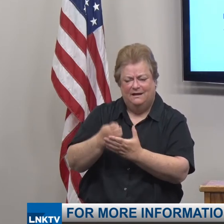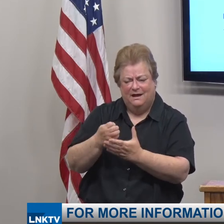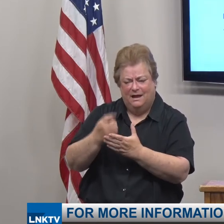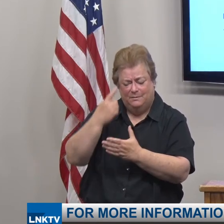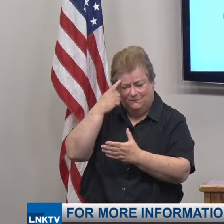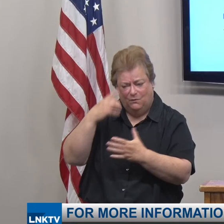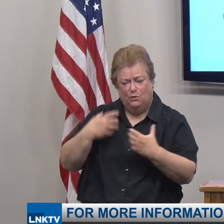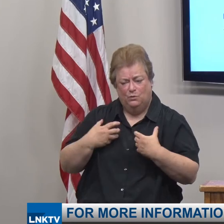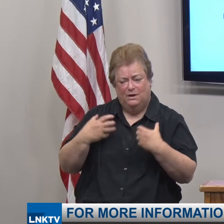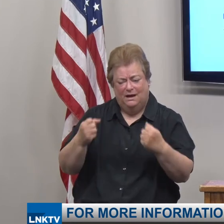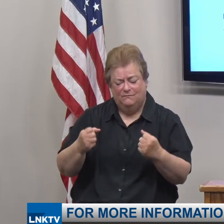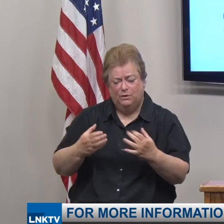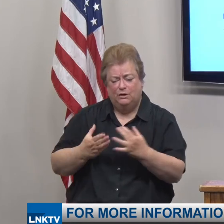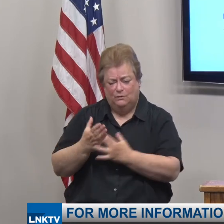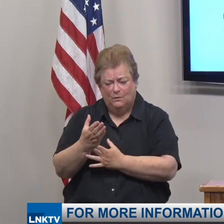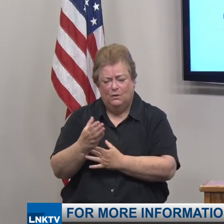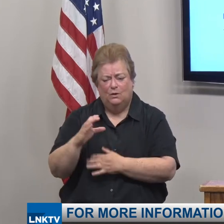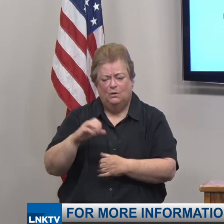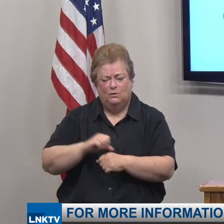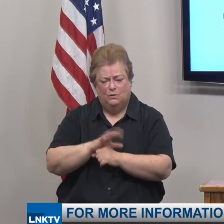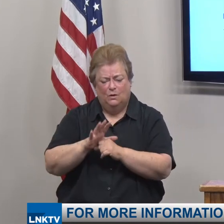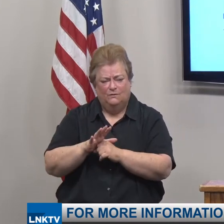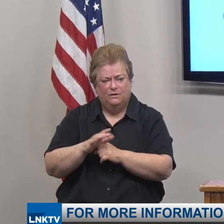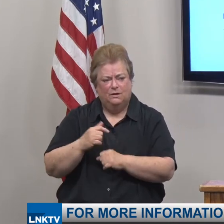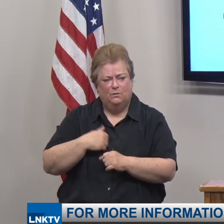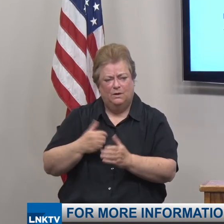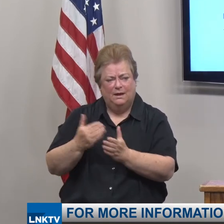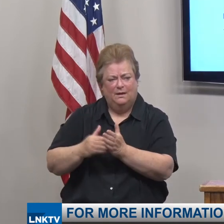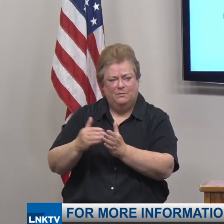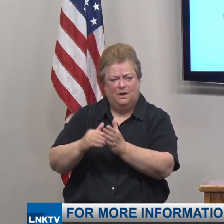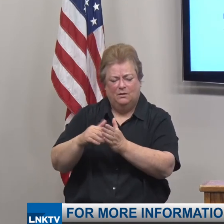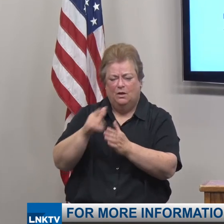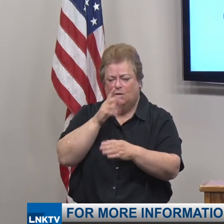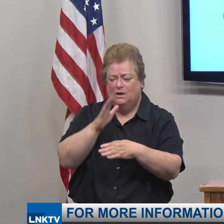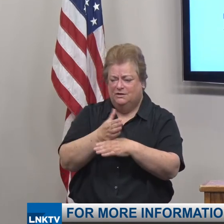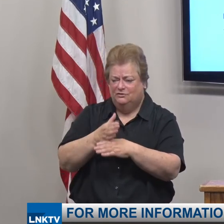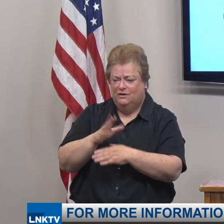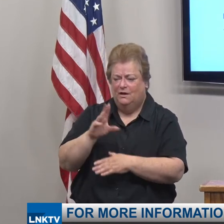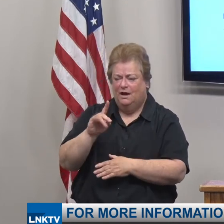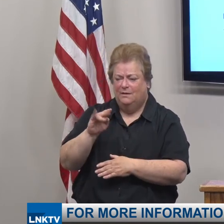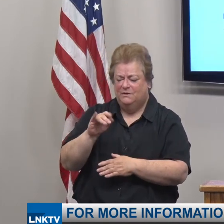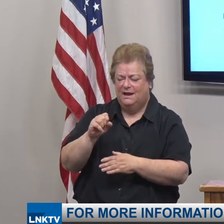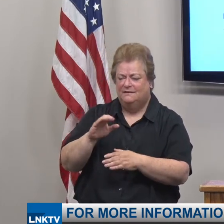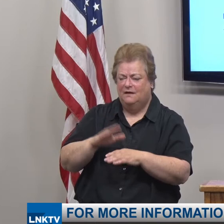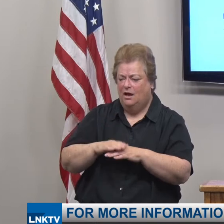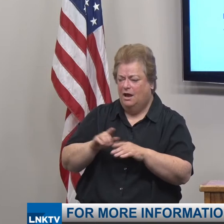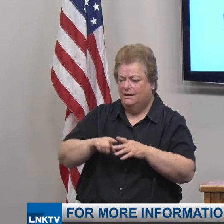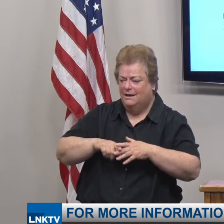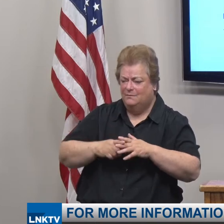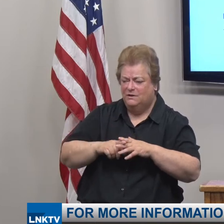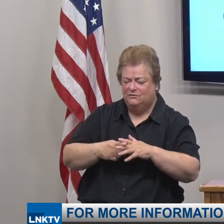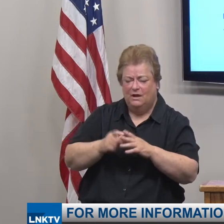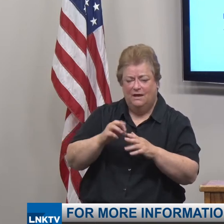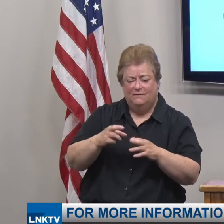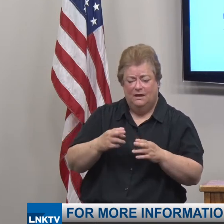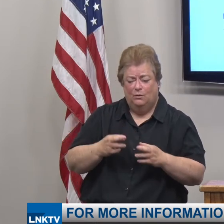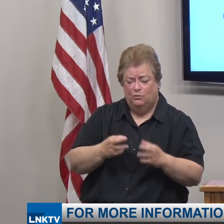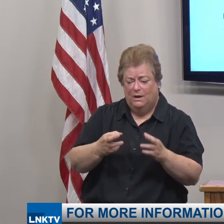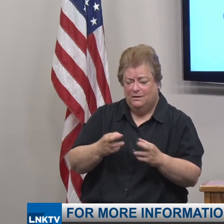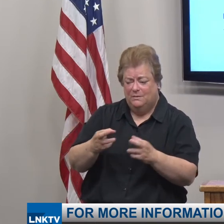from the impacts of the pandemic. We will periodically share updates on the implementation of the recommendations